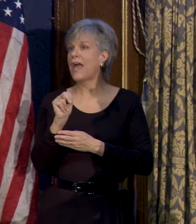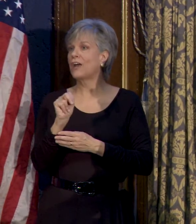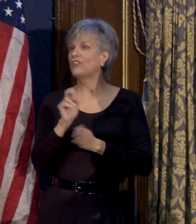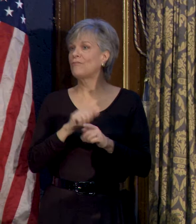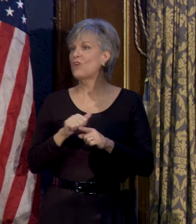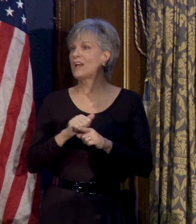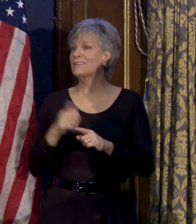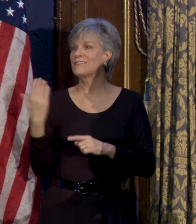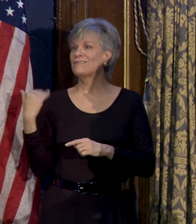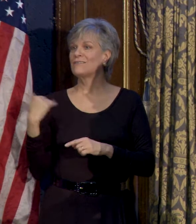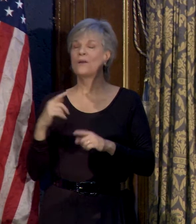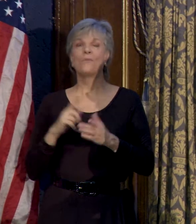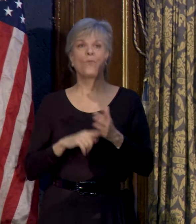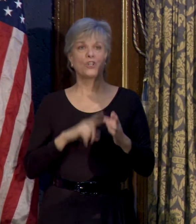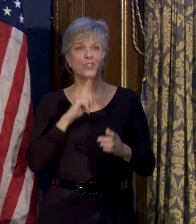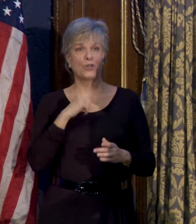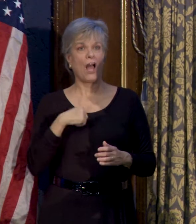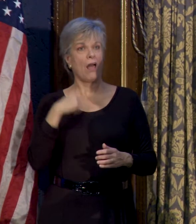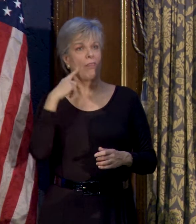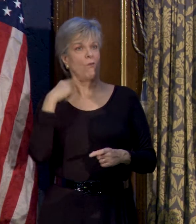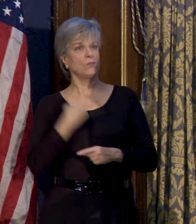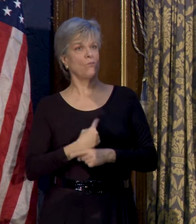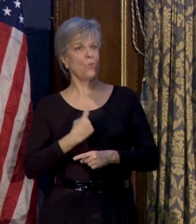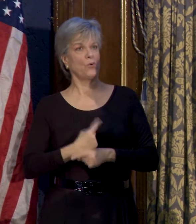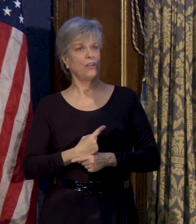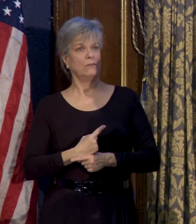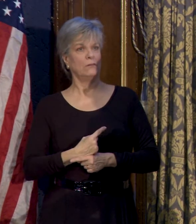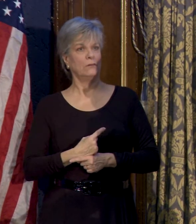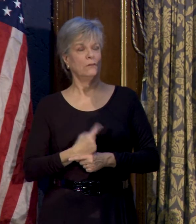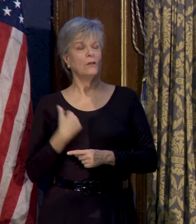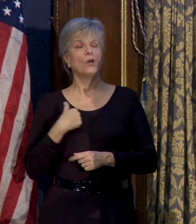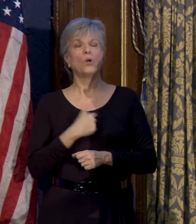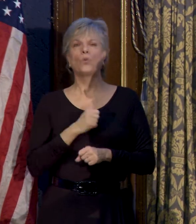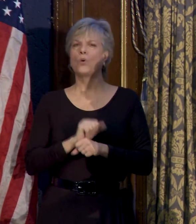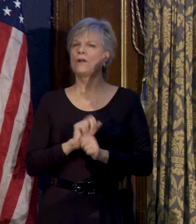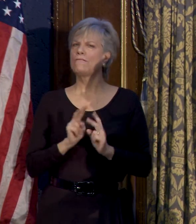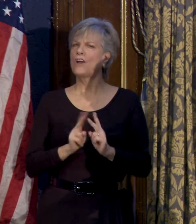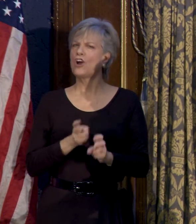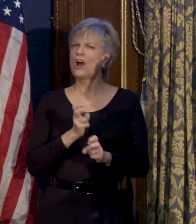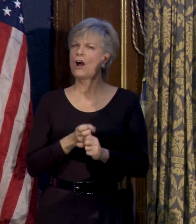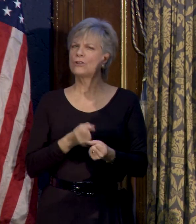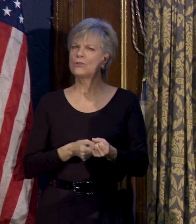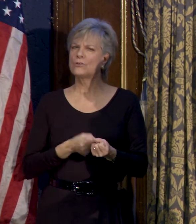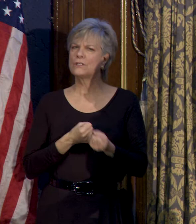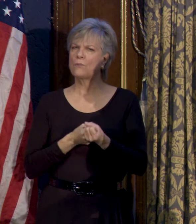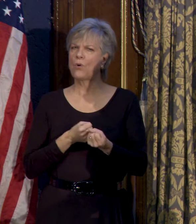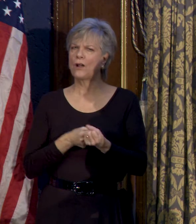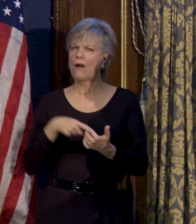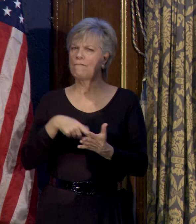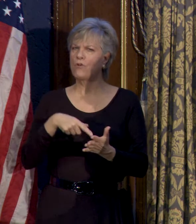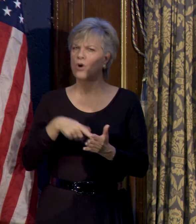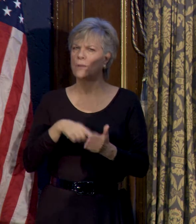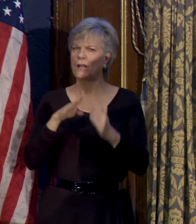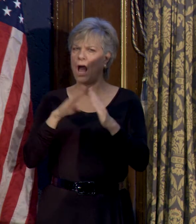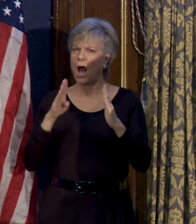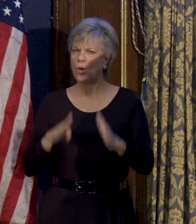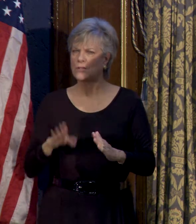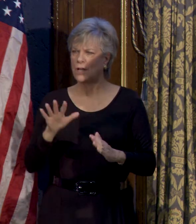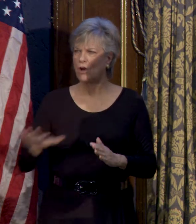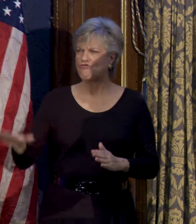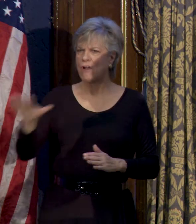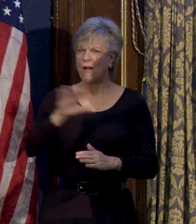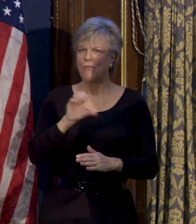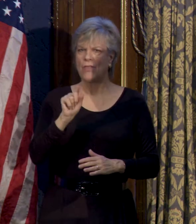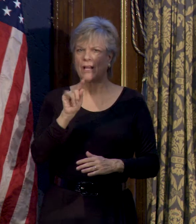past, but it's what surely I thought was appropriate. But we work very hard to support affordable housing around the county. We've focused,